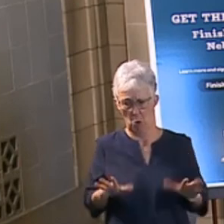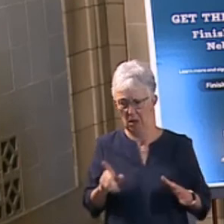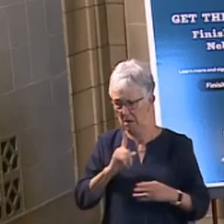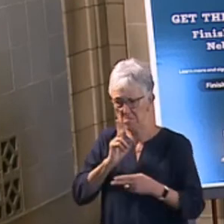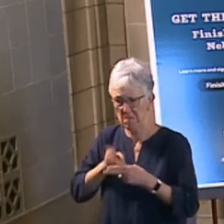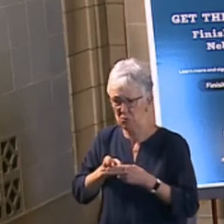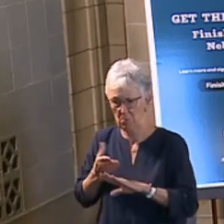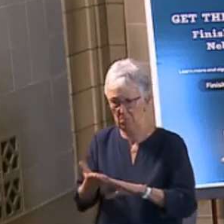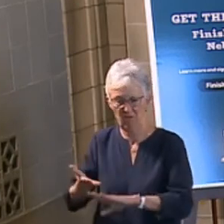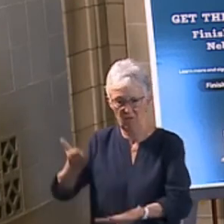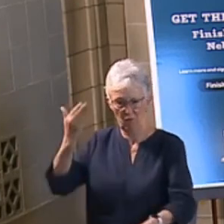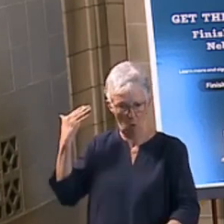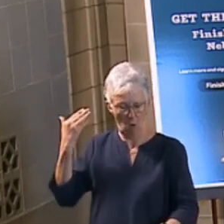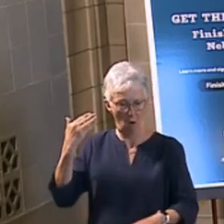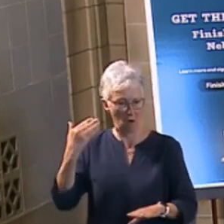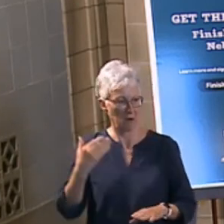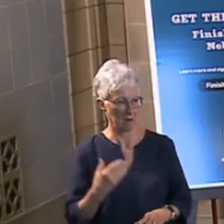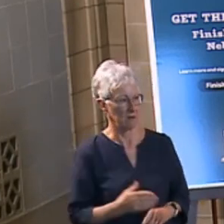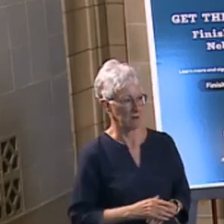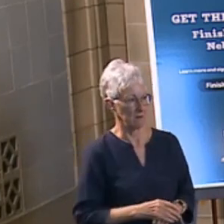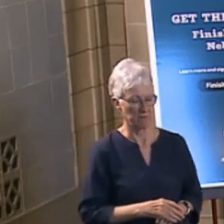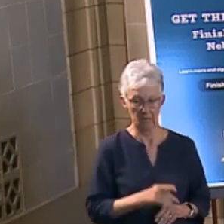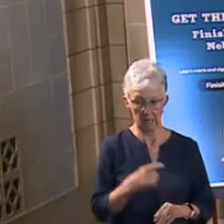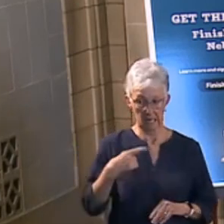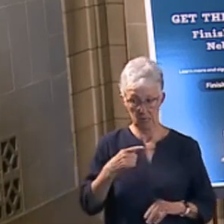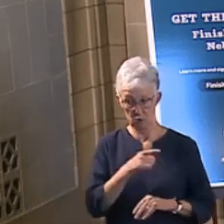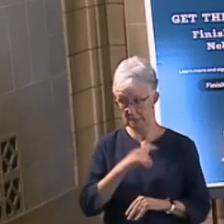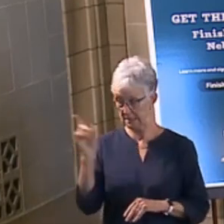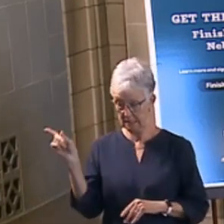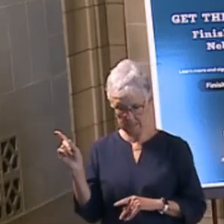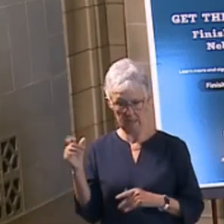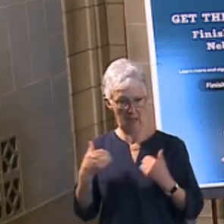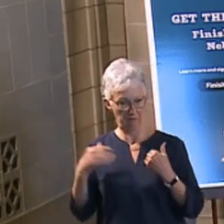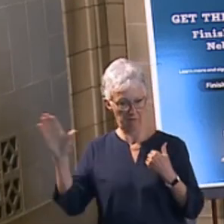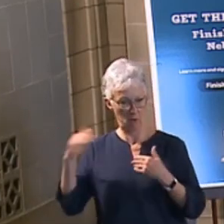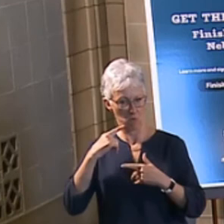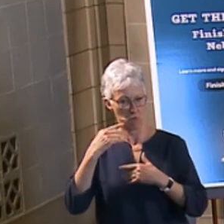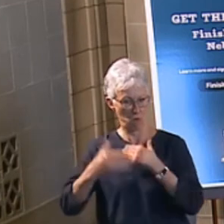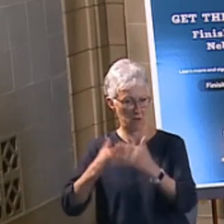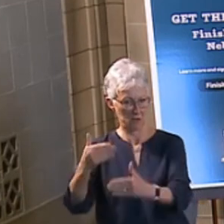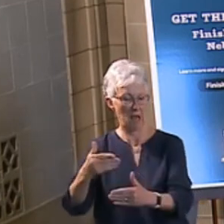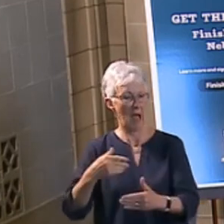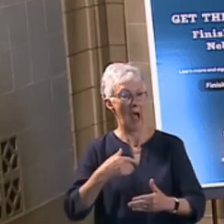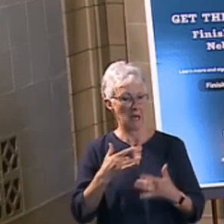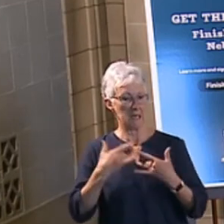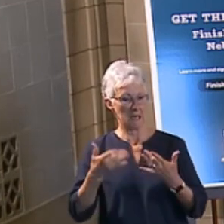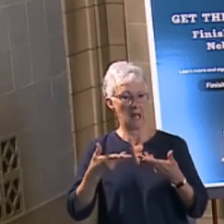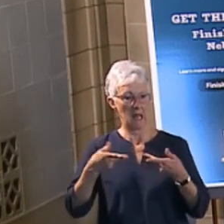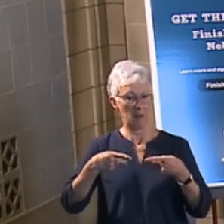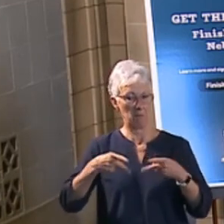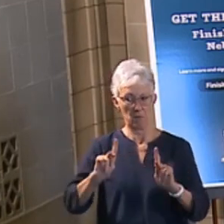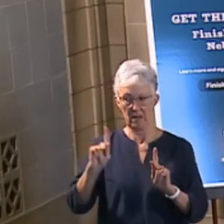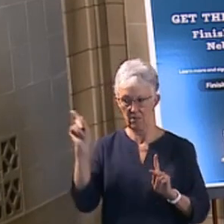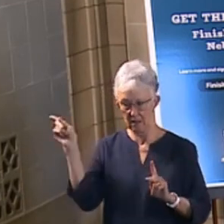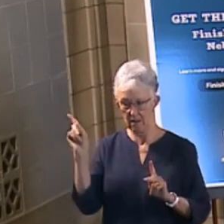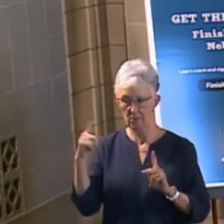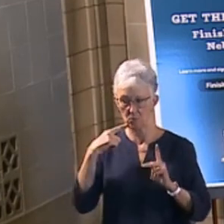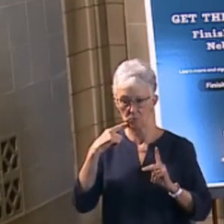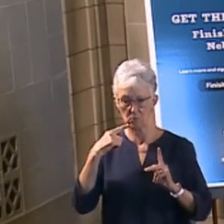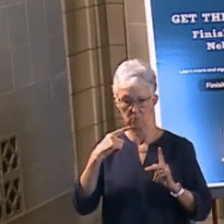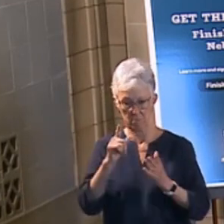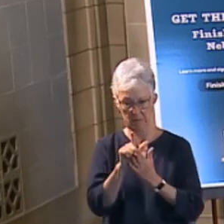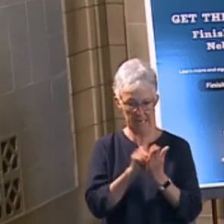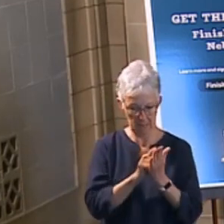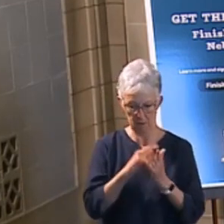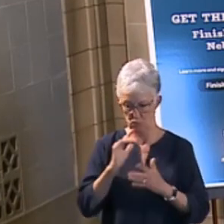legislature have a chance to go through their process. I don't always wait until it gets to my desk, but generally I let the legislature have a chance to go through their process first. But in